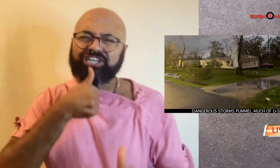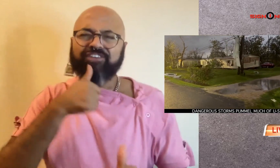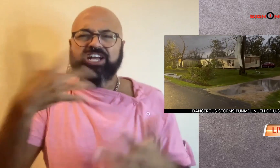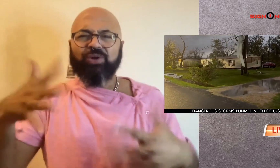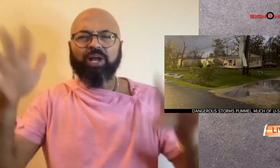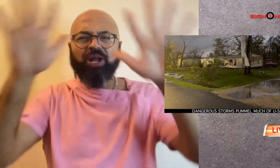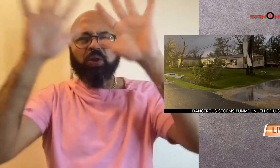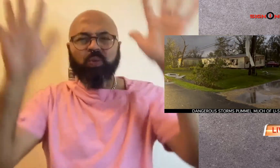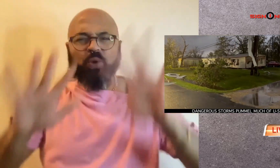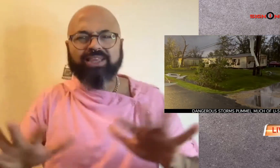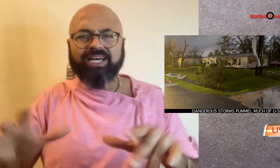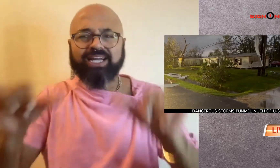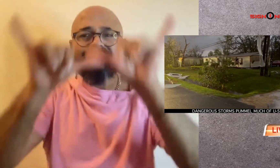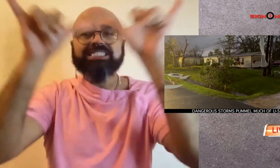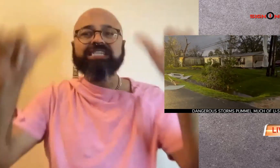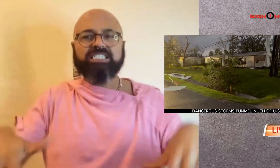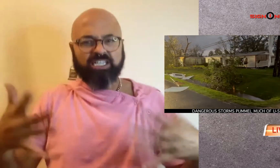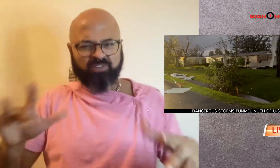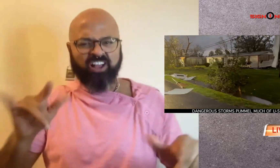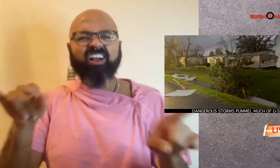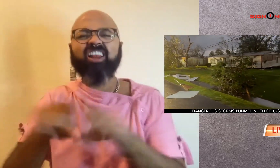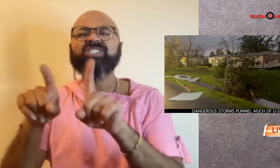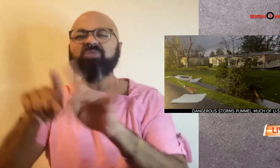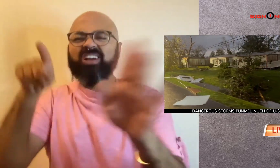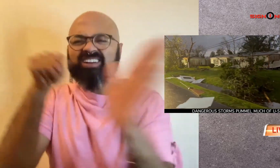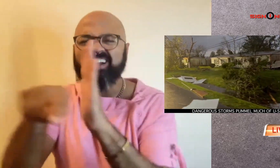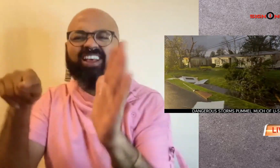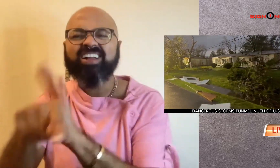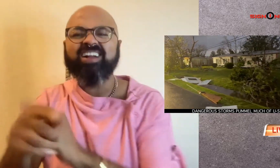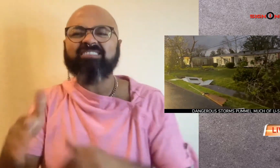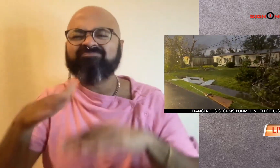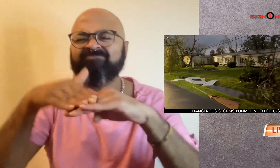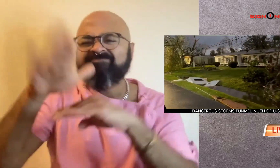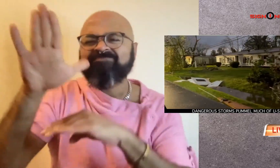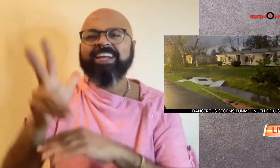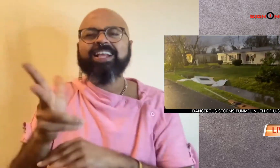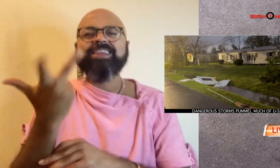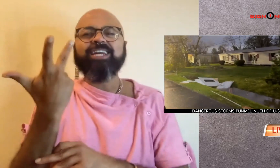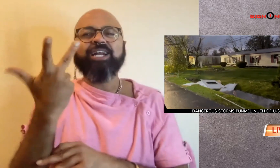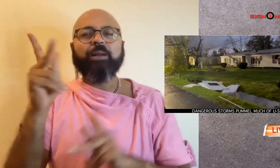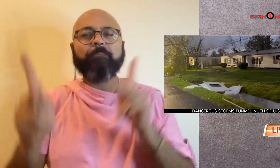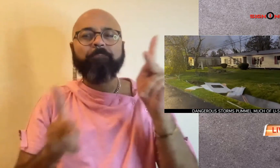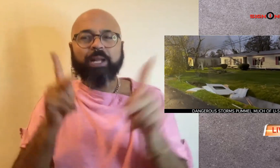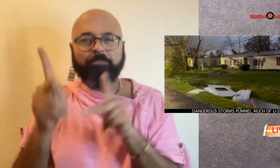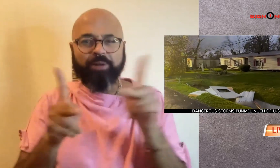The severe weather system has also killed at least three people and injured many more.